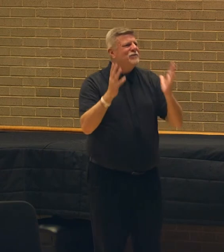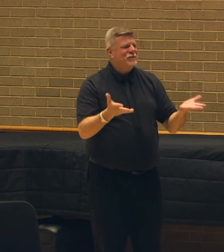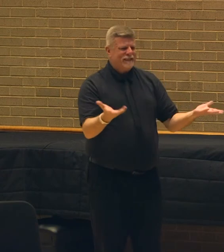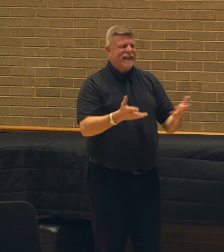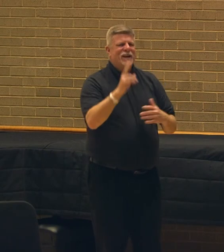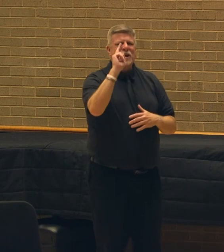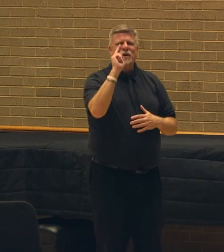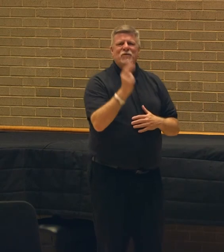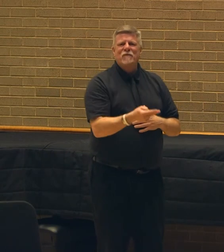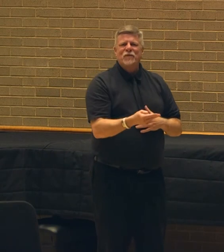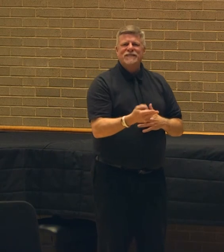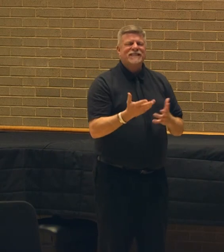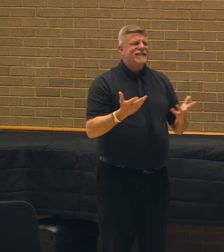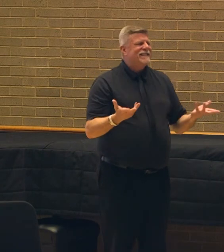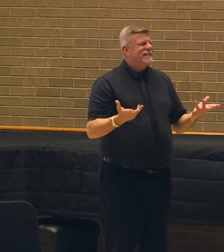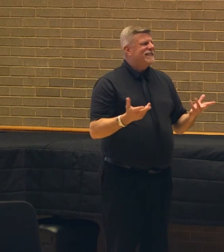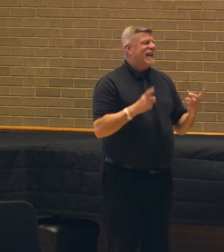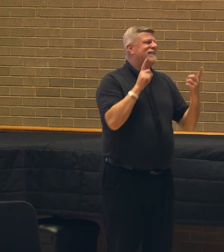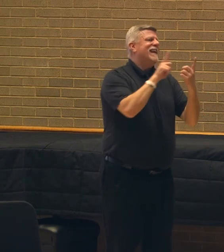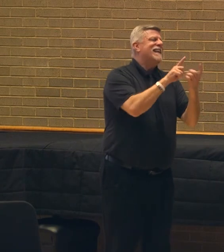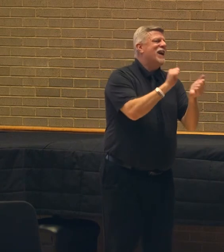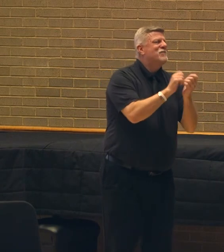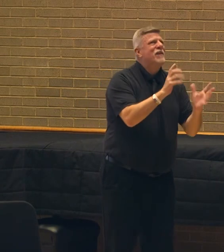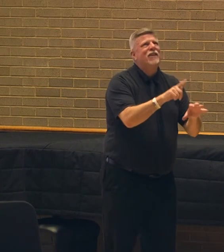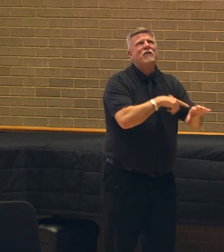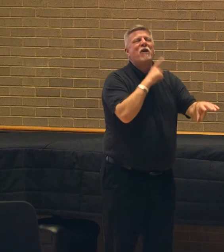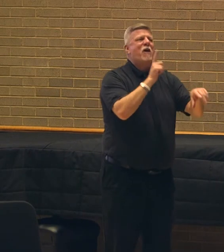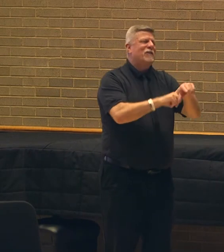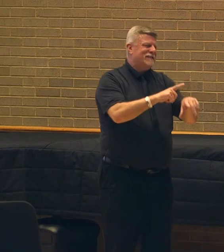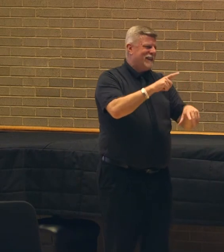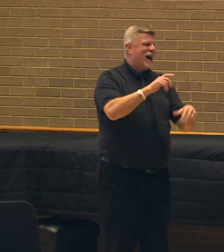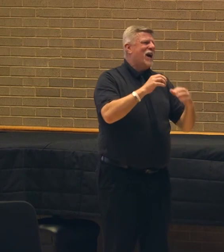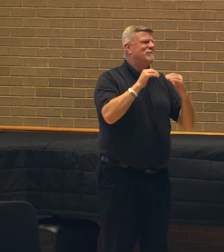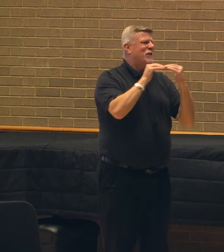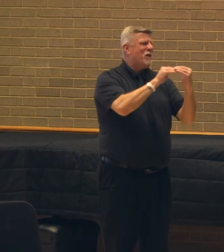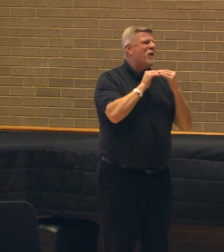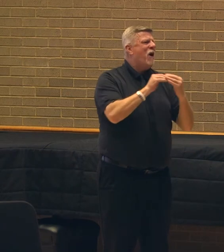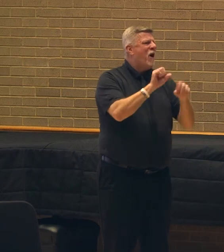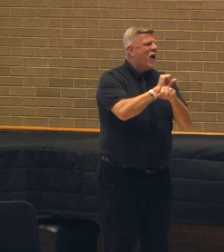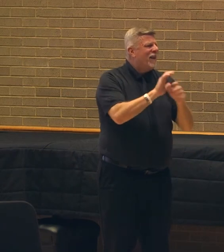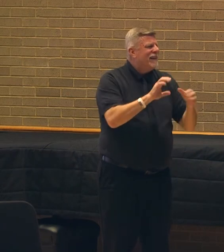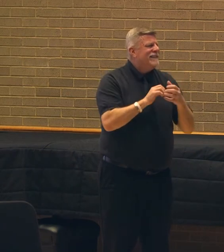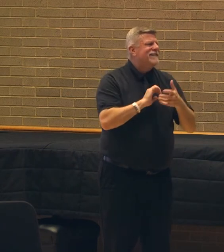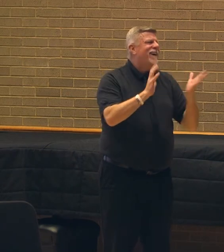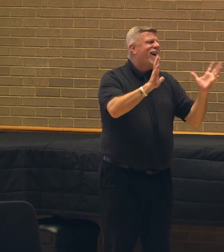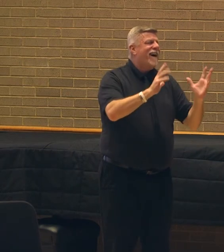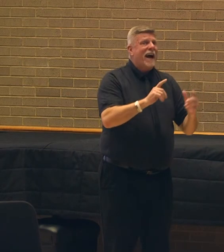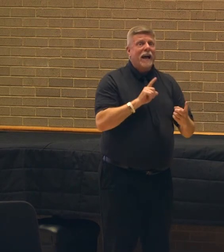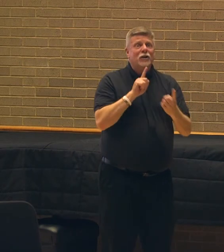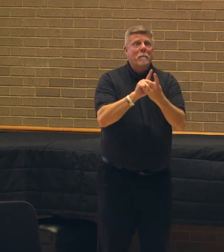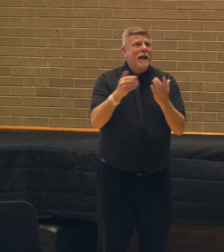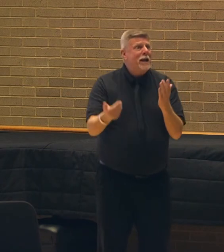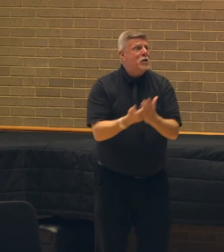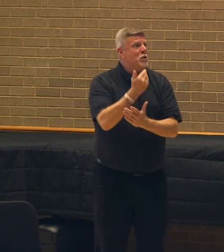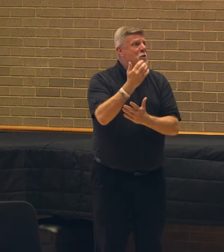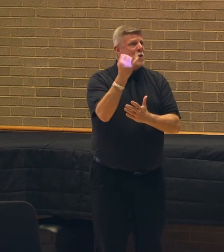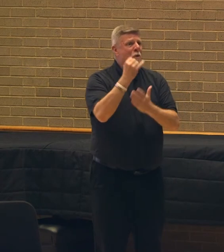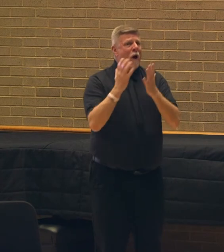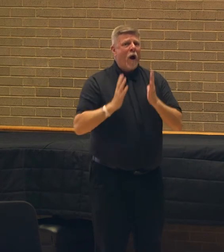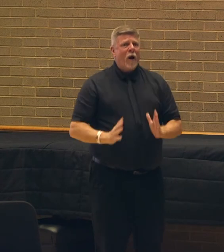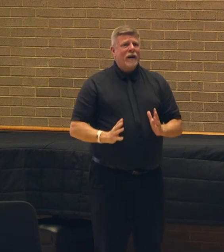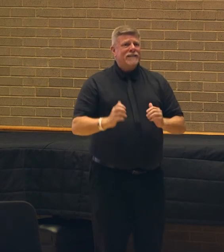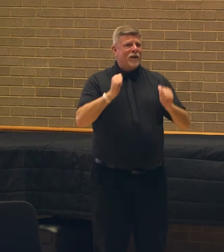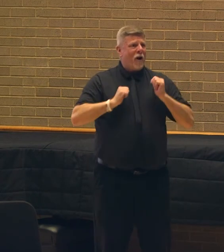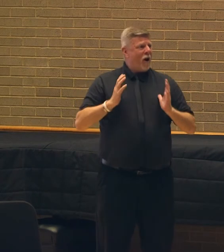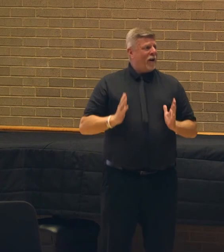long-standing dance colleagues, to meet new artists that I was meeting for the first time, to